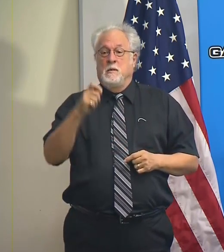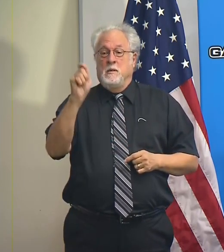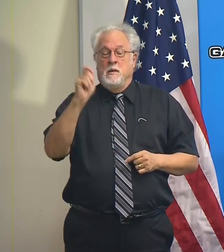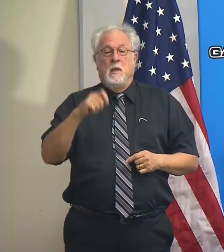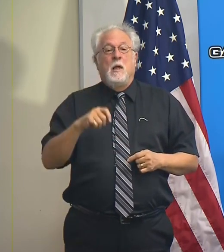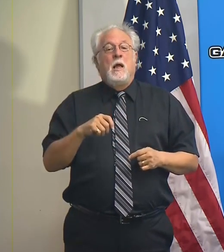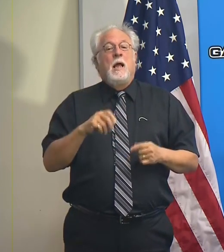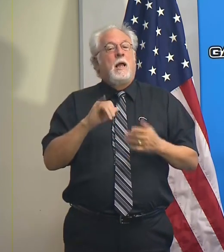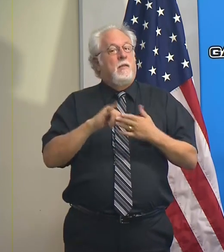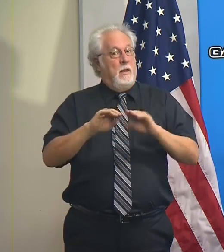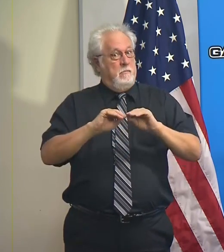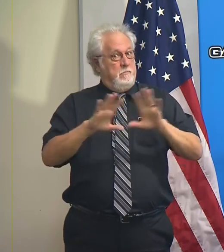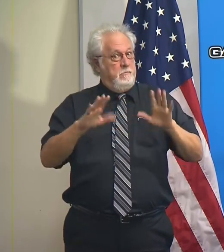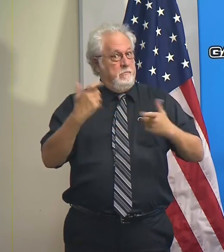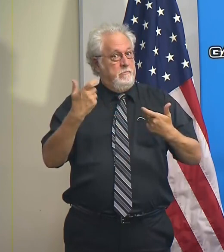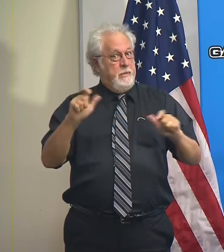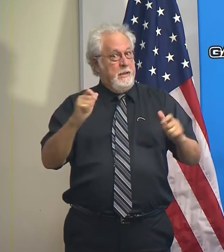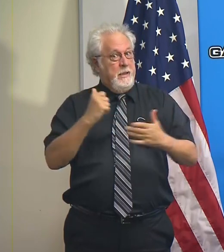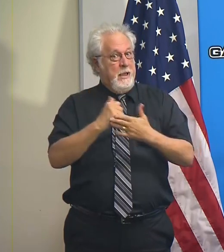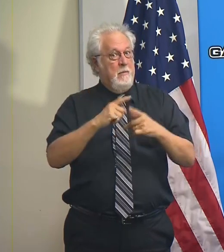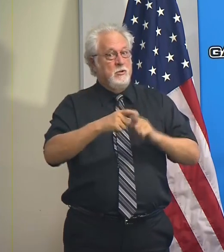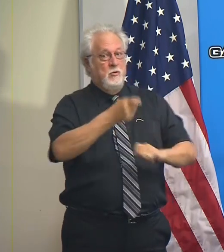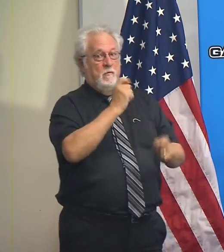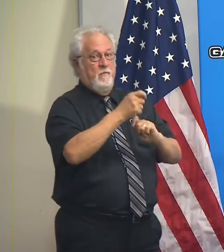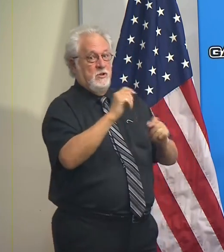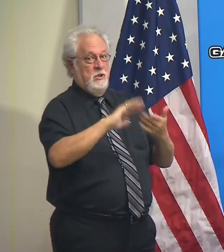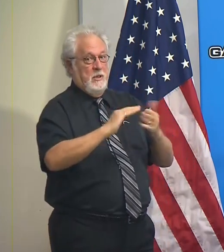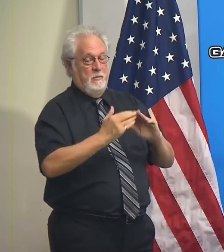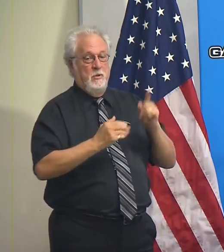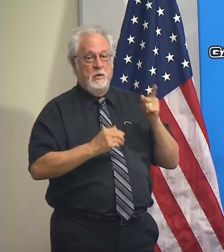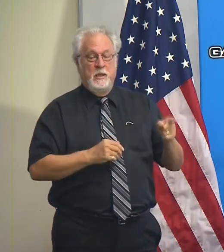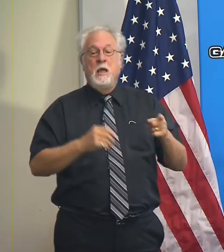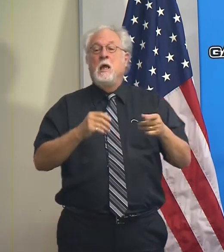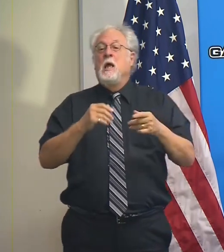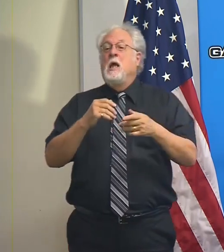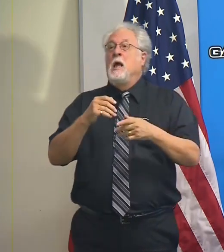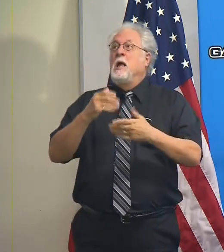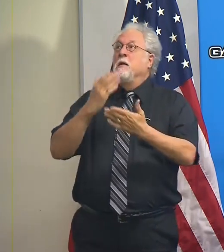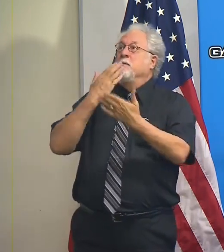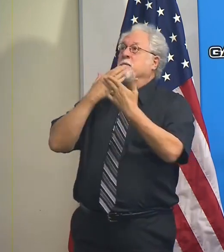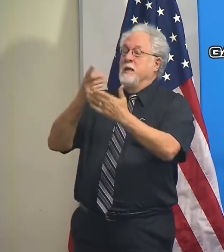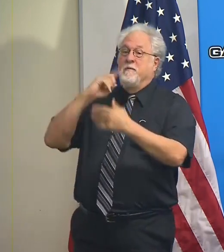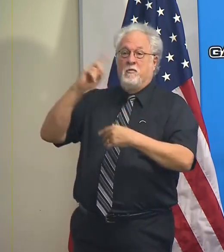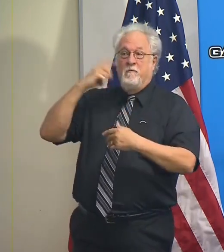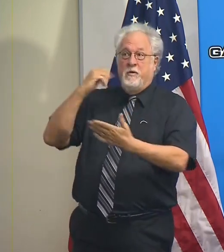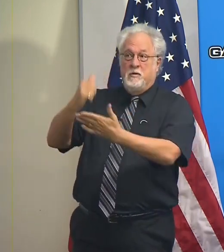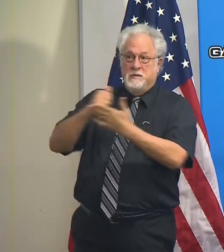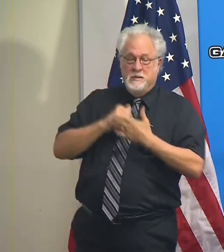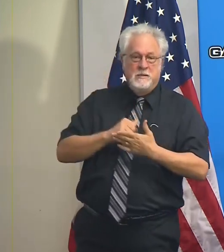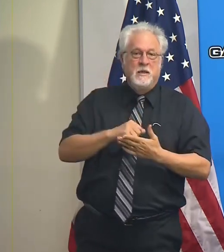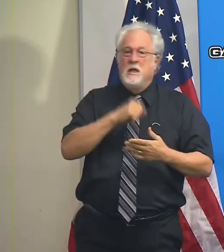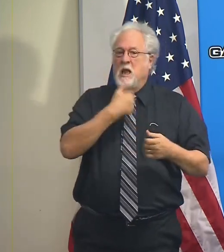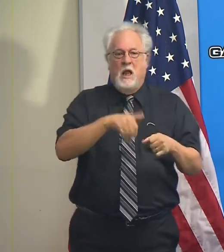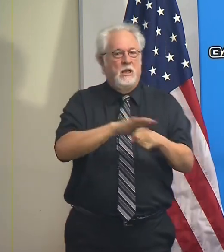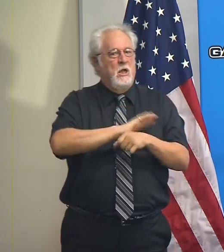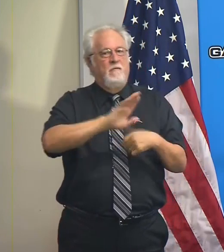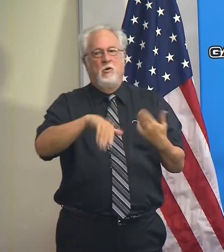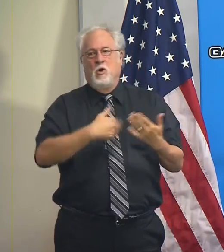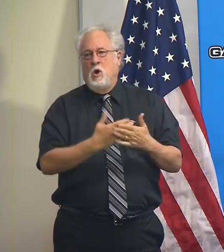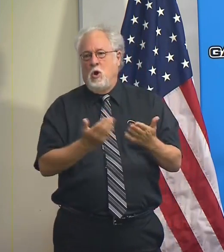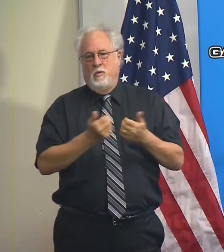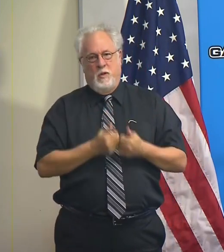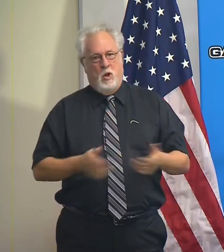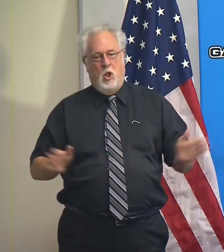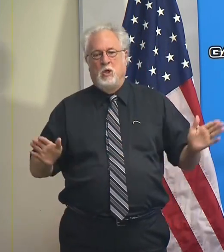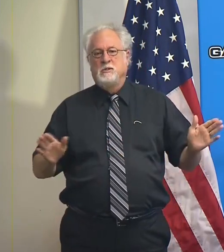Obviously this is a big help to our fishing community. We appreciate the federal assistance and we know it's not going to cover all of the losses